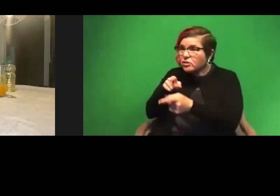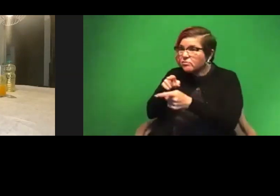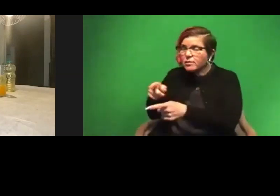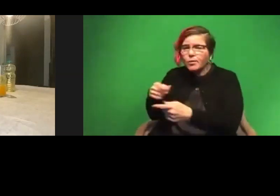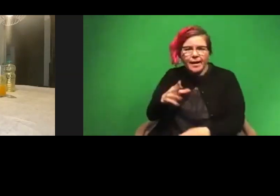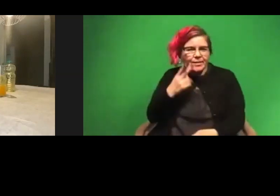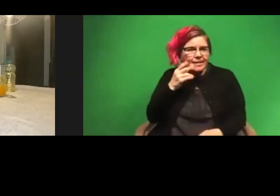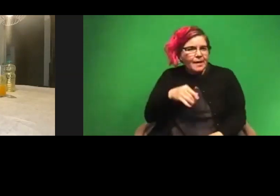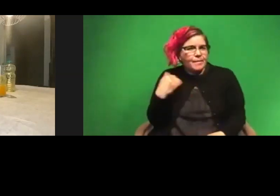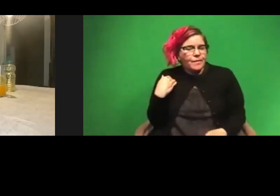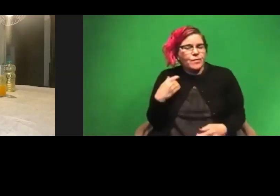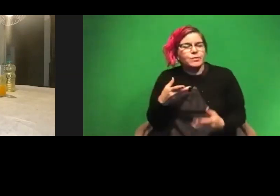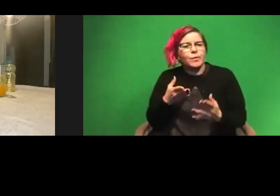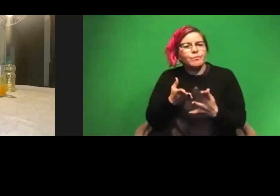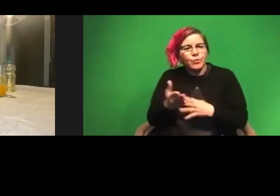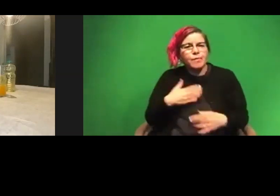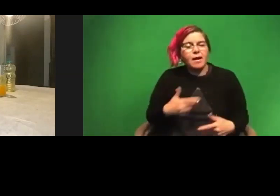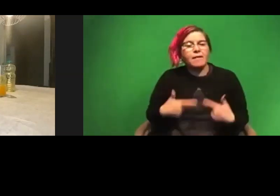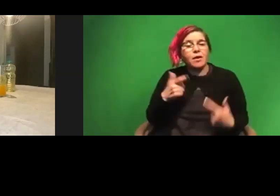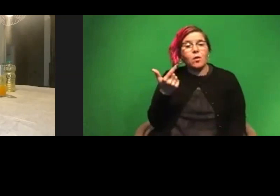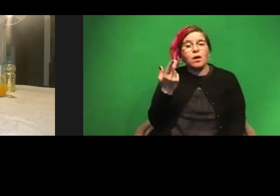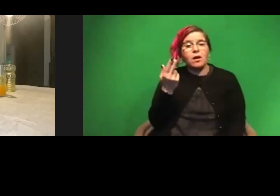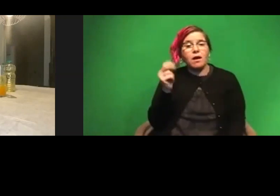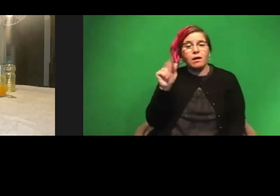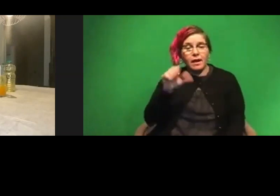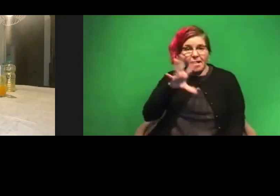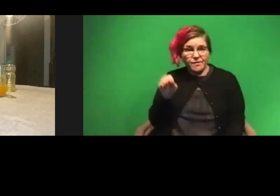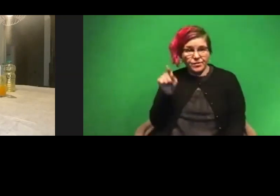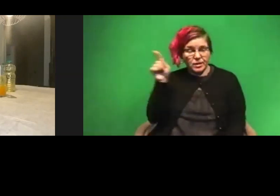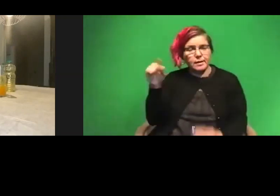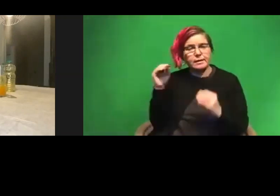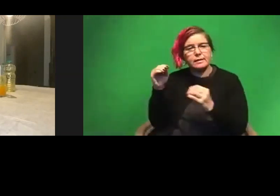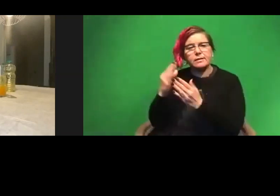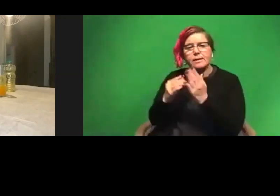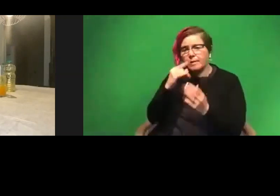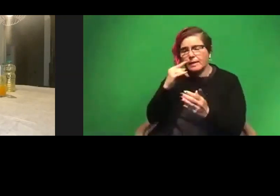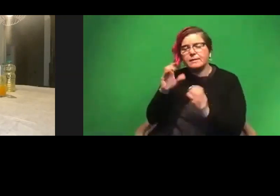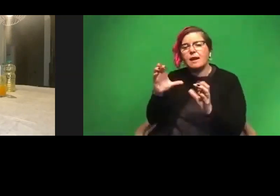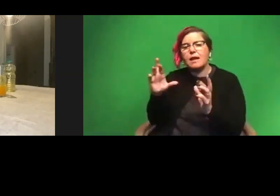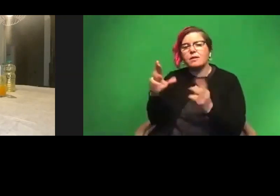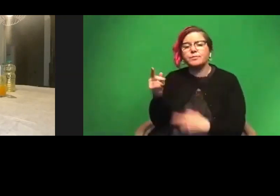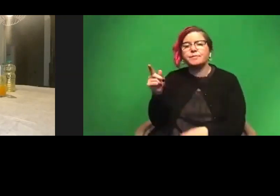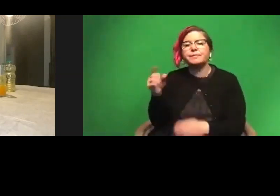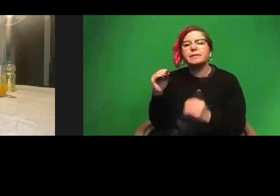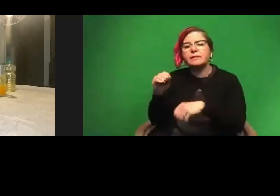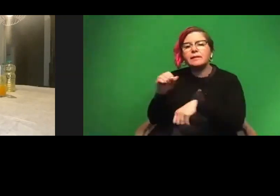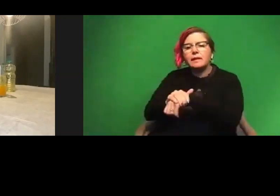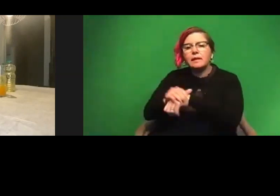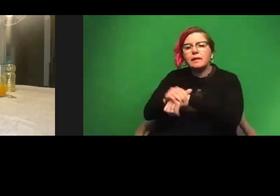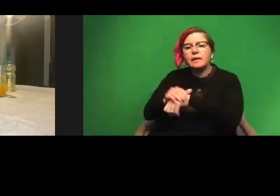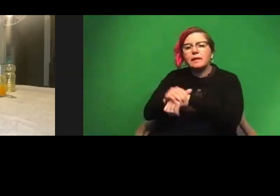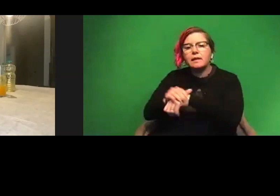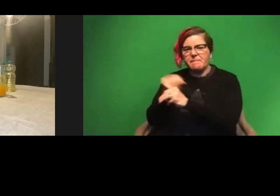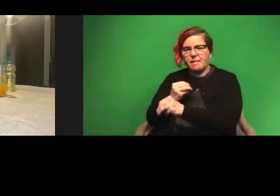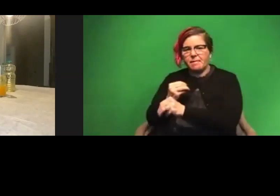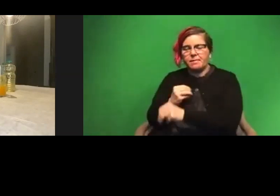throughout life, I took a trip to Ghana and I was teaching some kids in a classroom at Ghana. was teaching them English science and math. And I